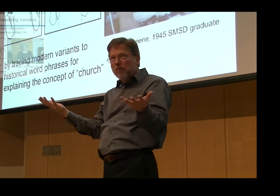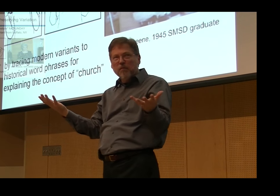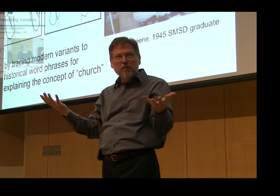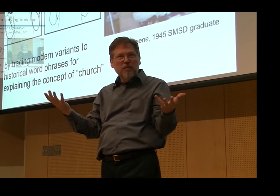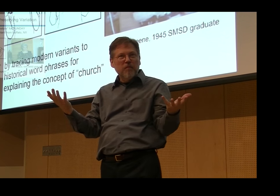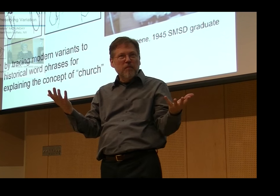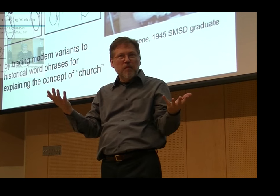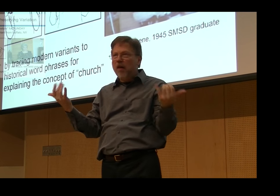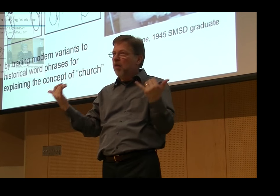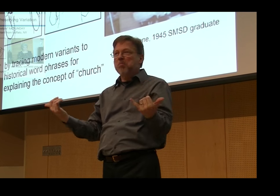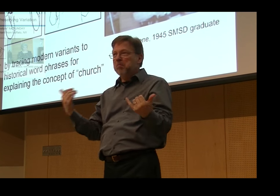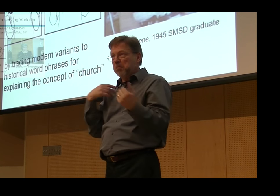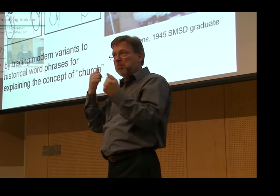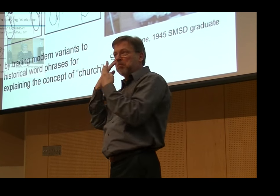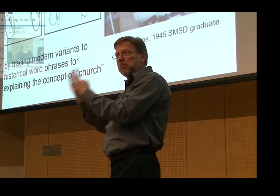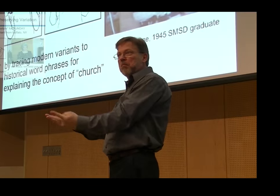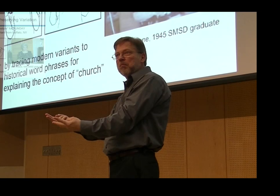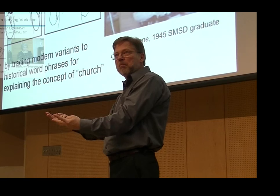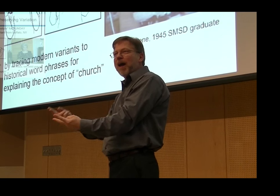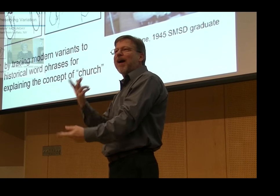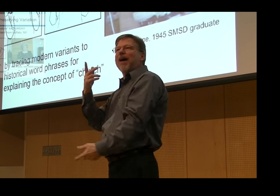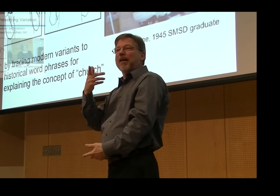Again, they come from the old films, from the NAD films.